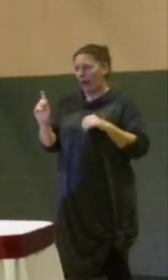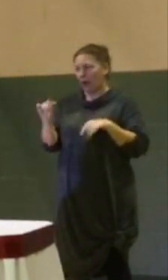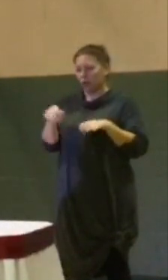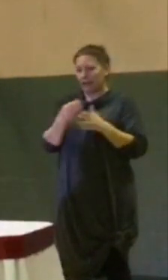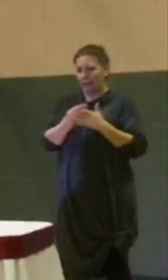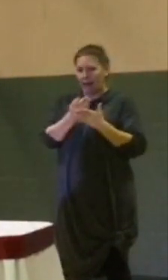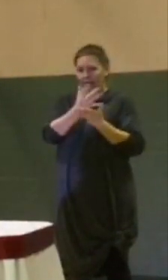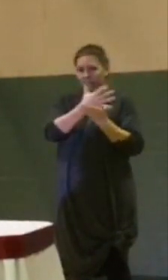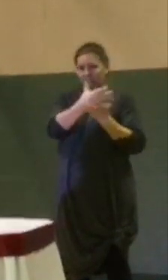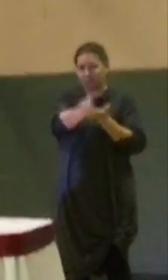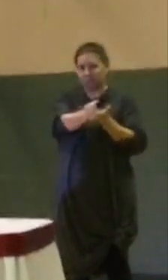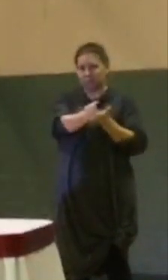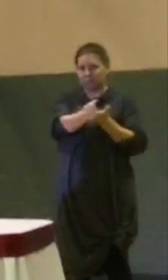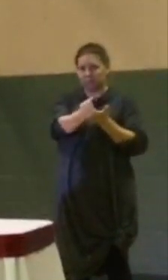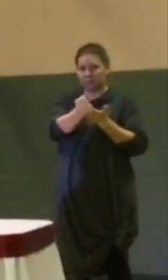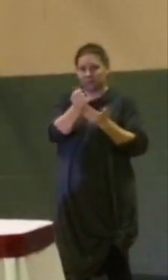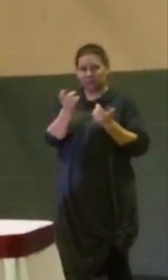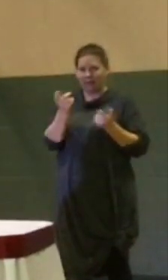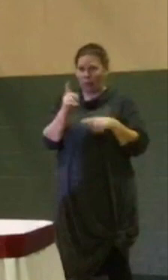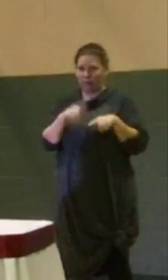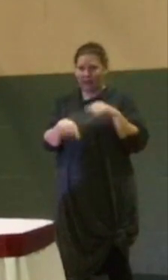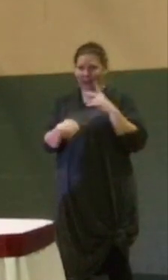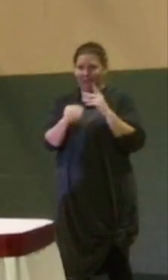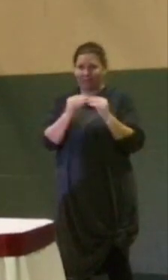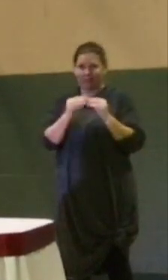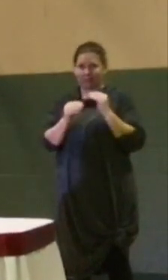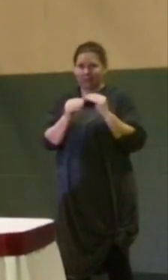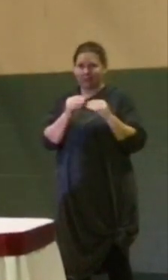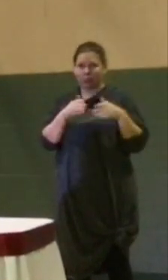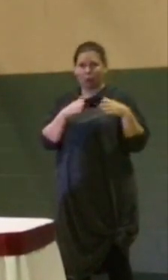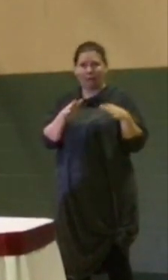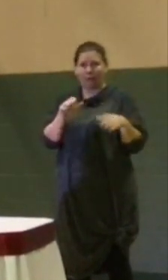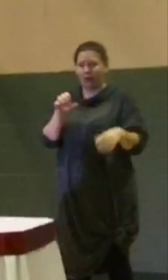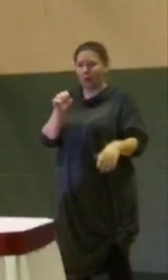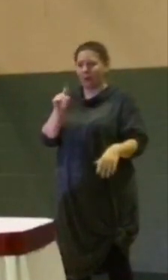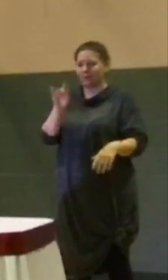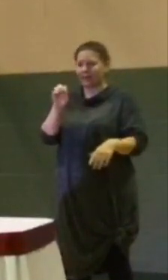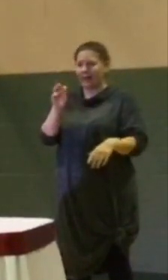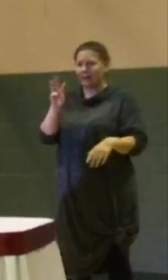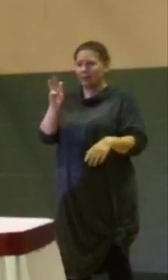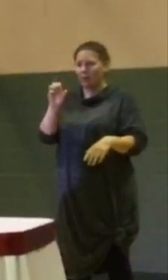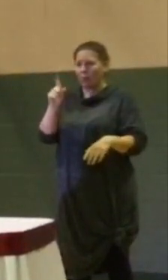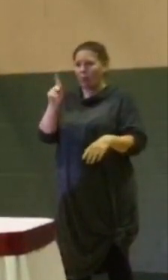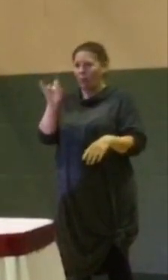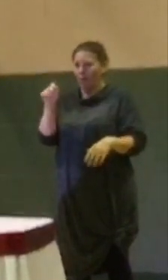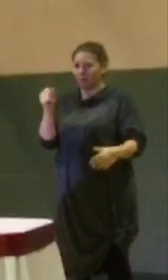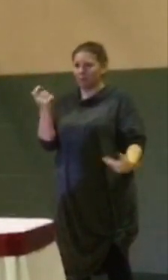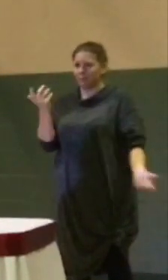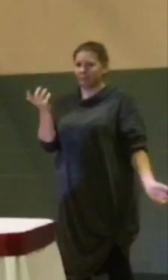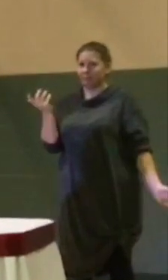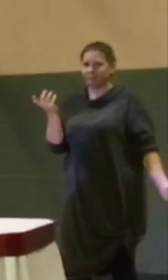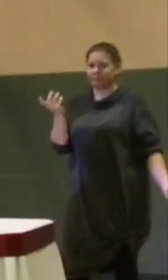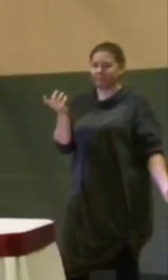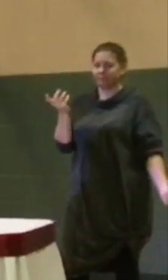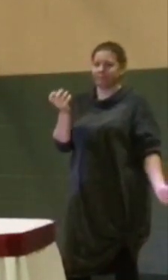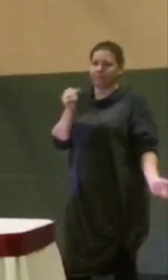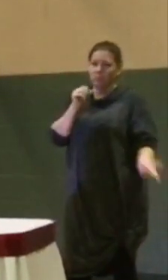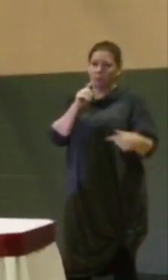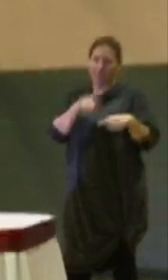depleted to such a level that the restoration is not complete.